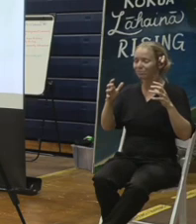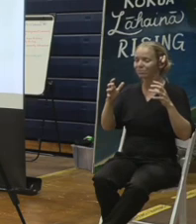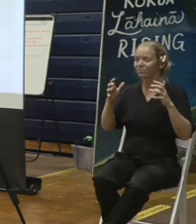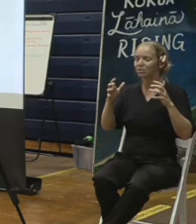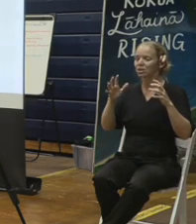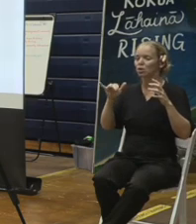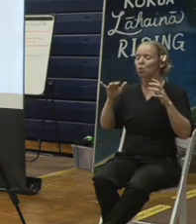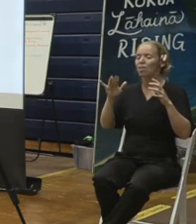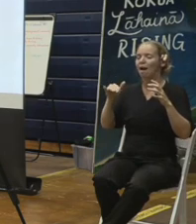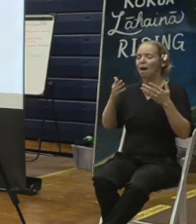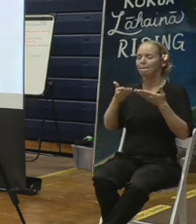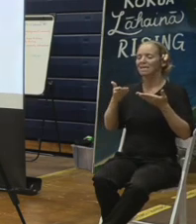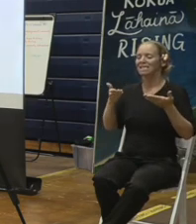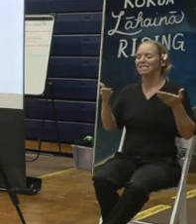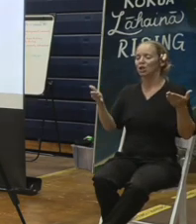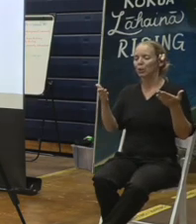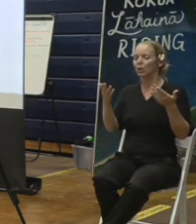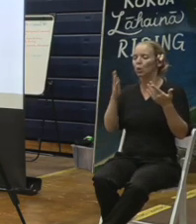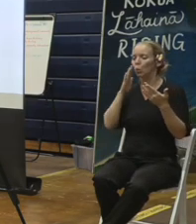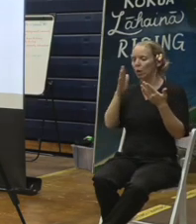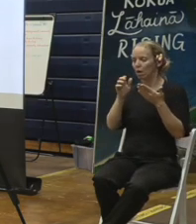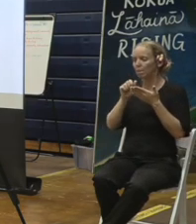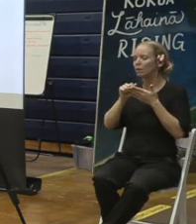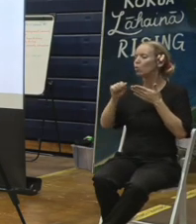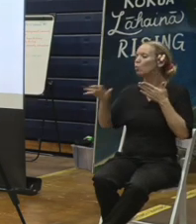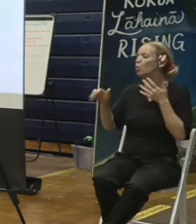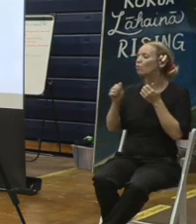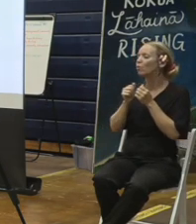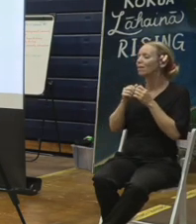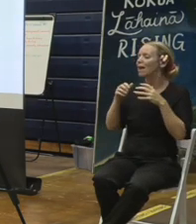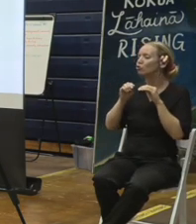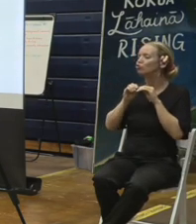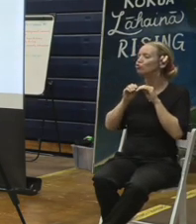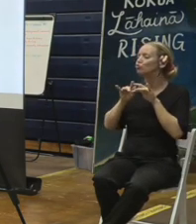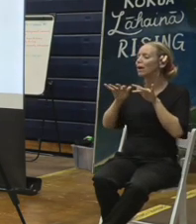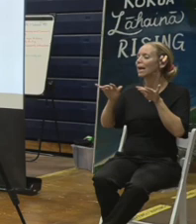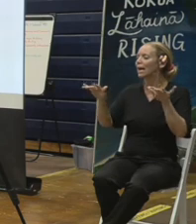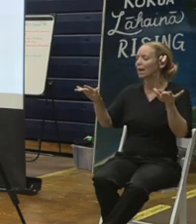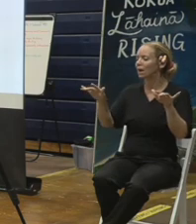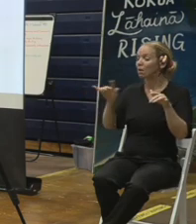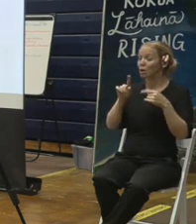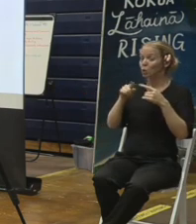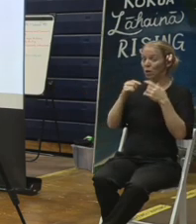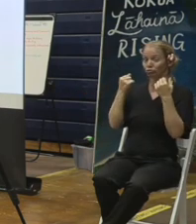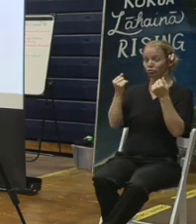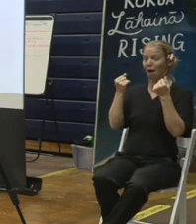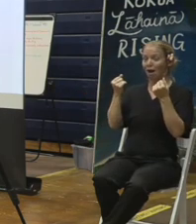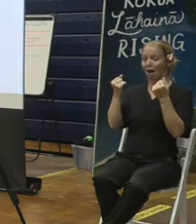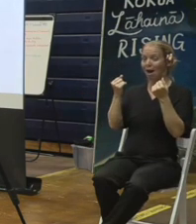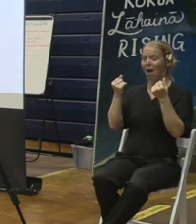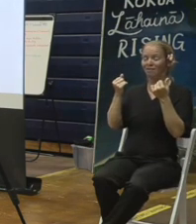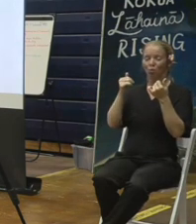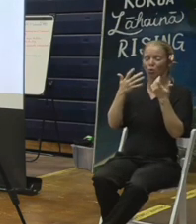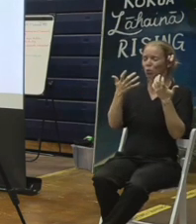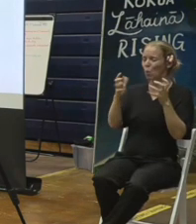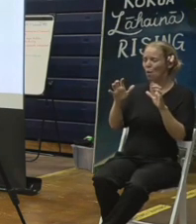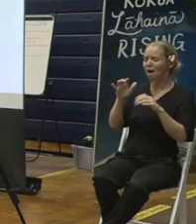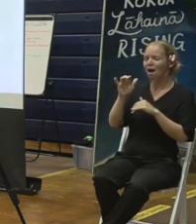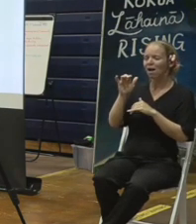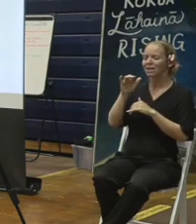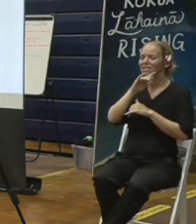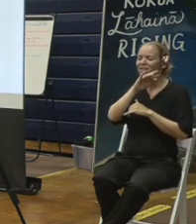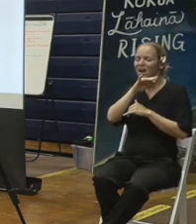wet because we were using wet methods to keep the dust and ash from getting into the air. But that